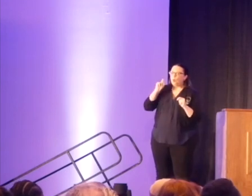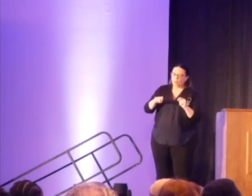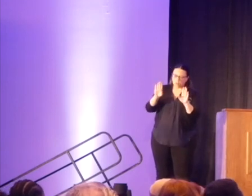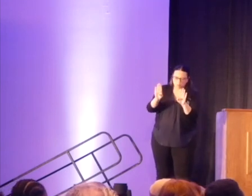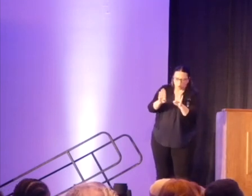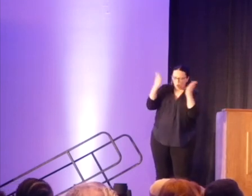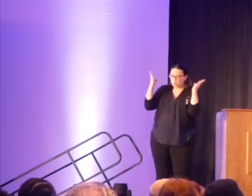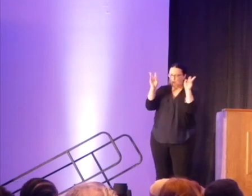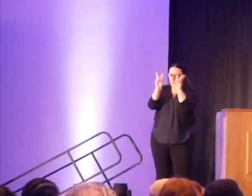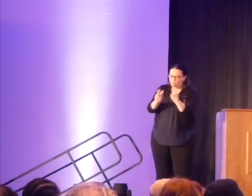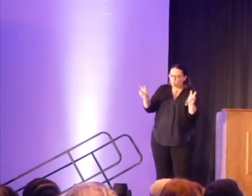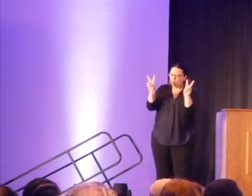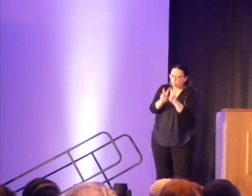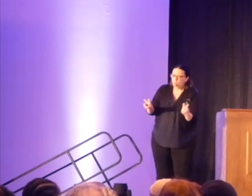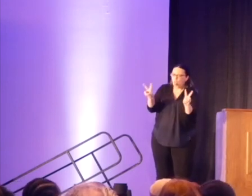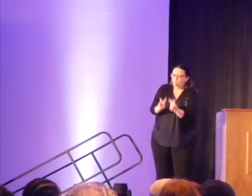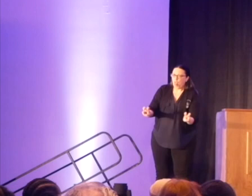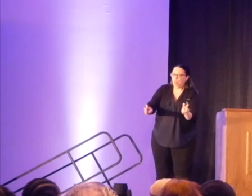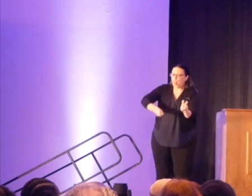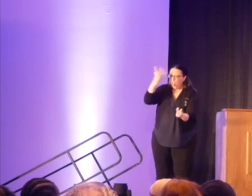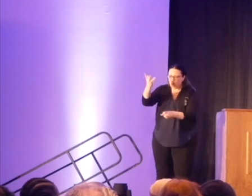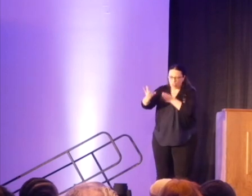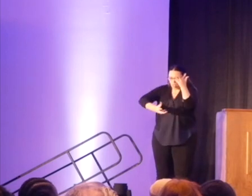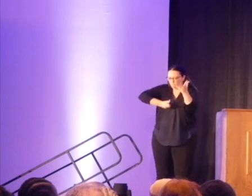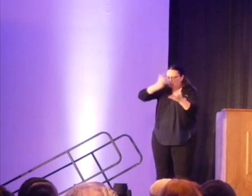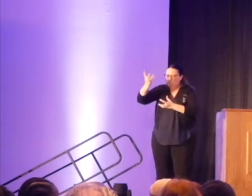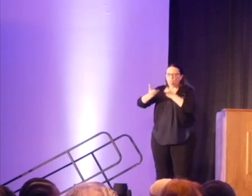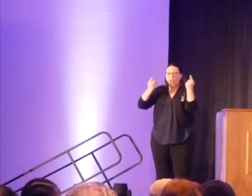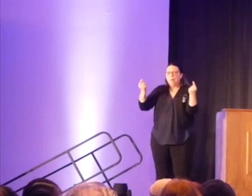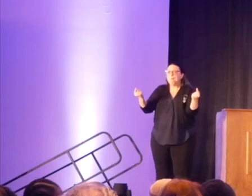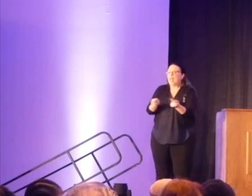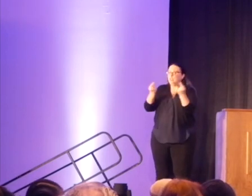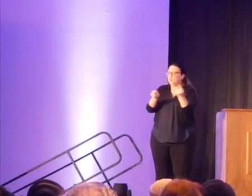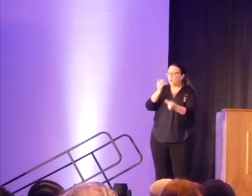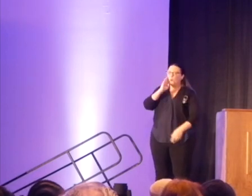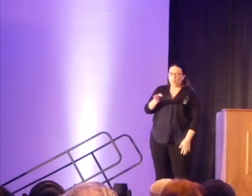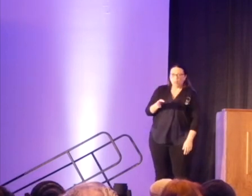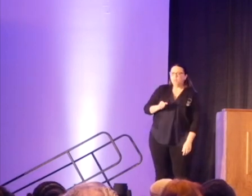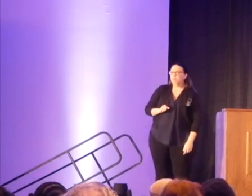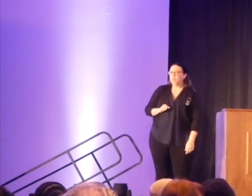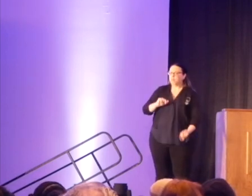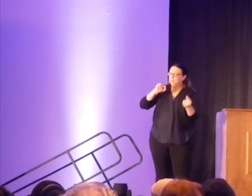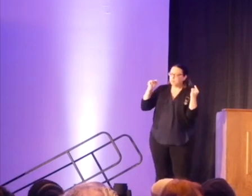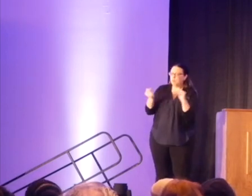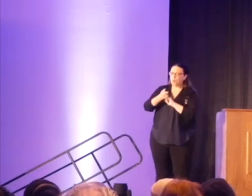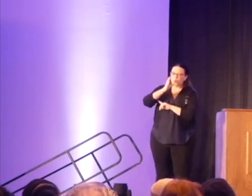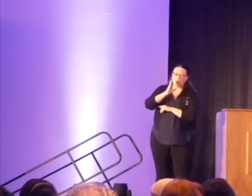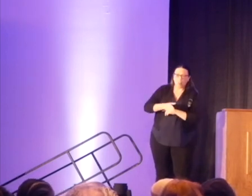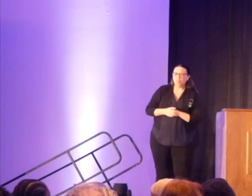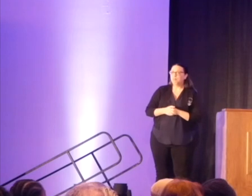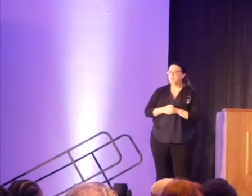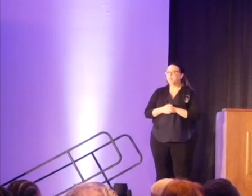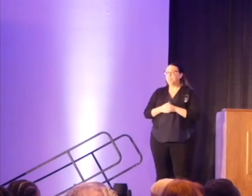off and go in and start doing some surgery. And it is going to be painful, and it is going to hurt, and there